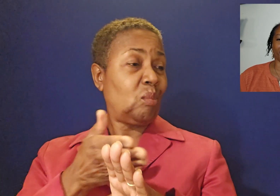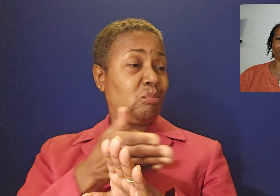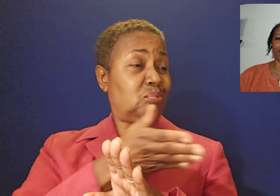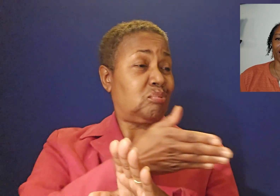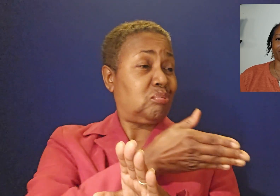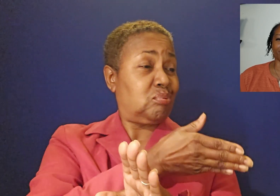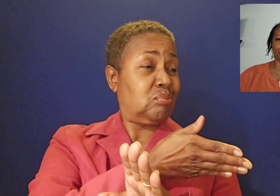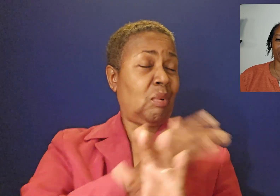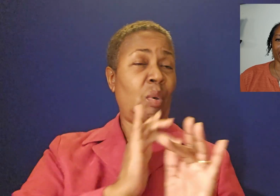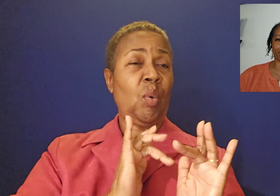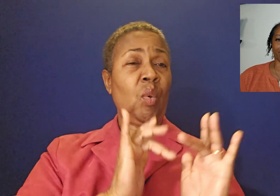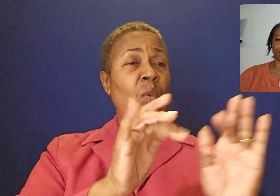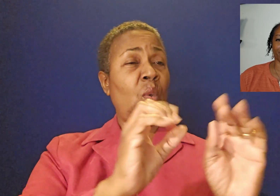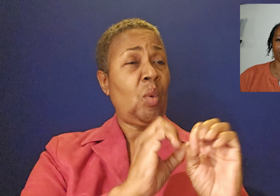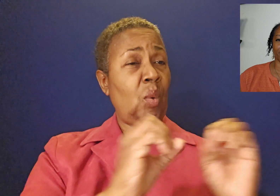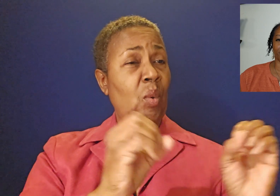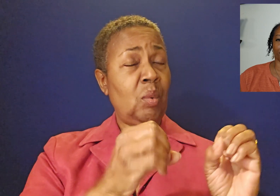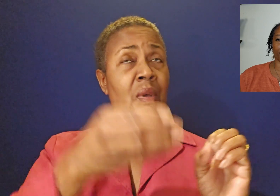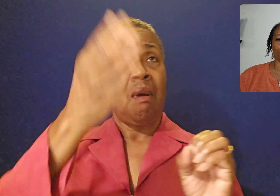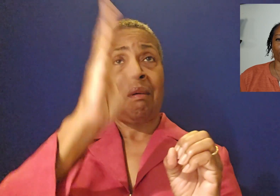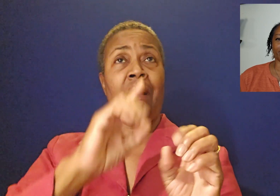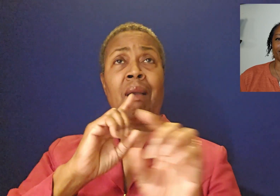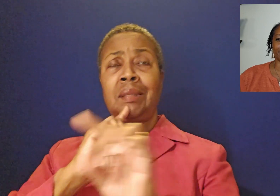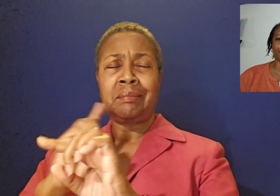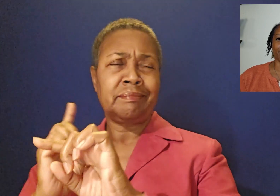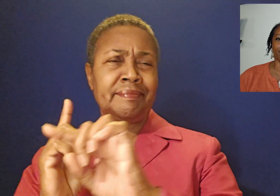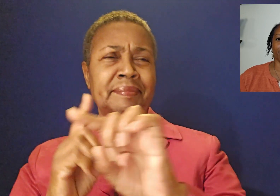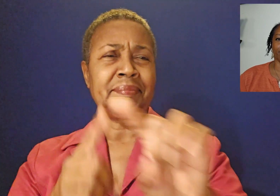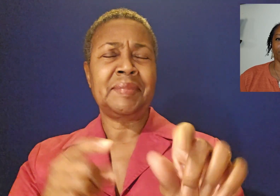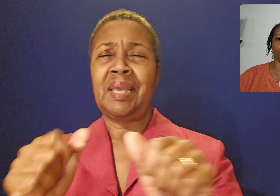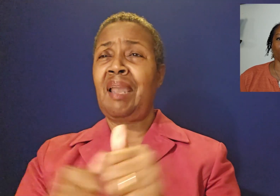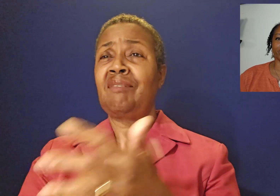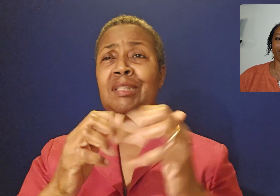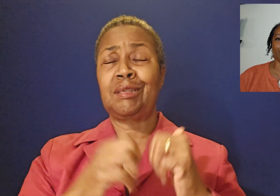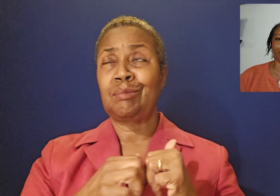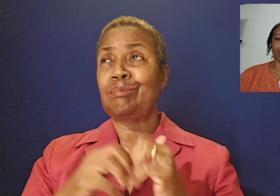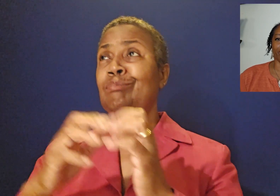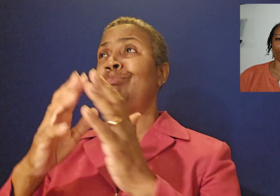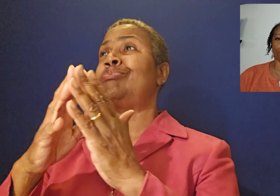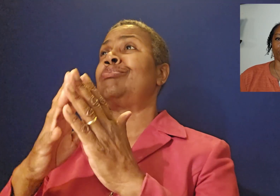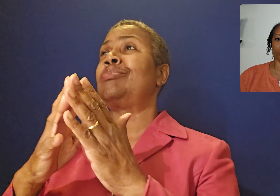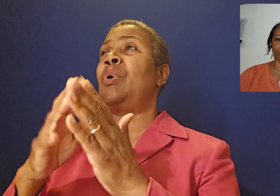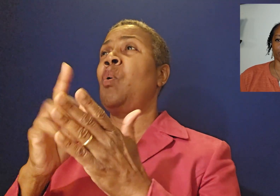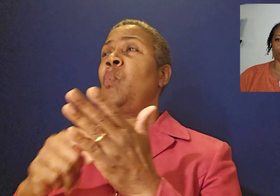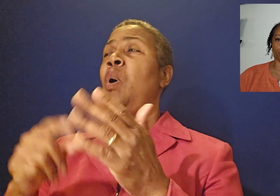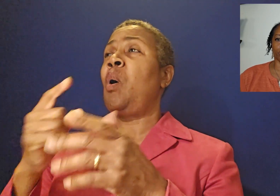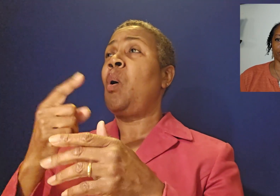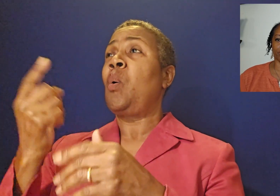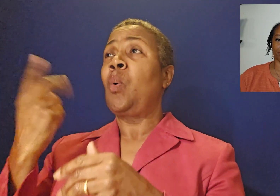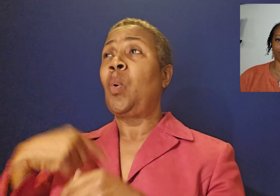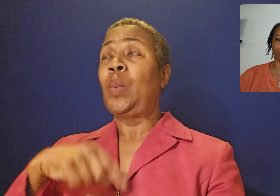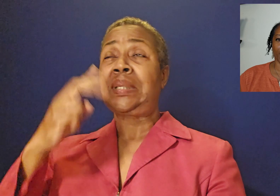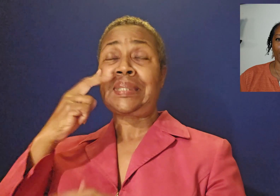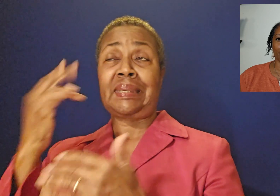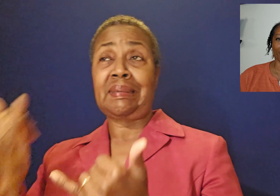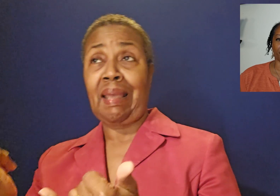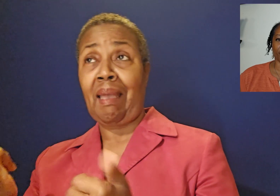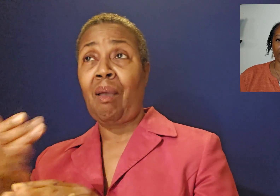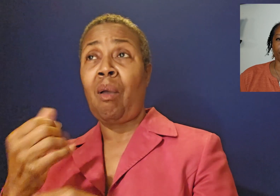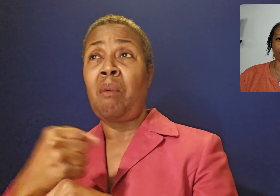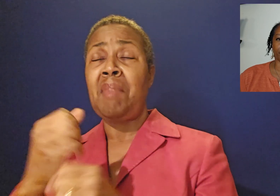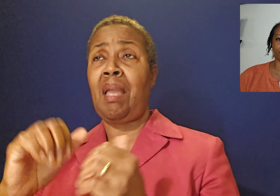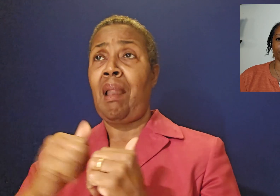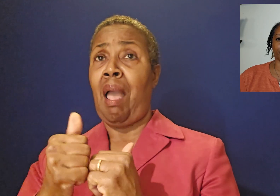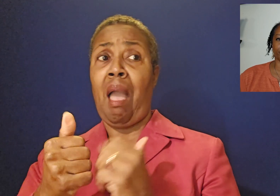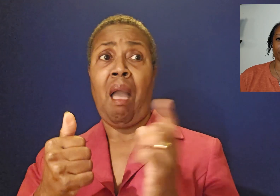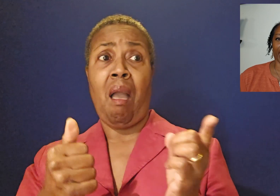formed at God's command. So that what is seen was not made of what was visible. By